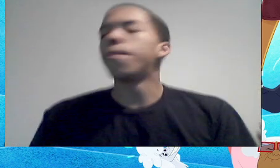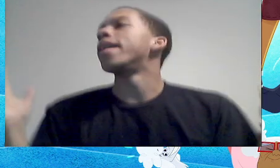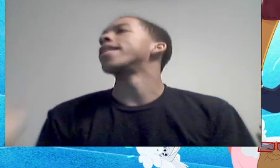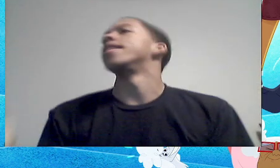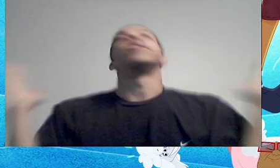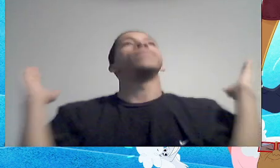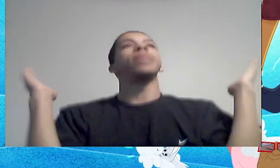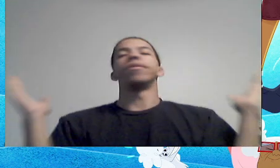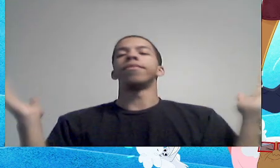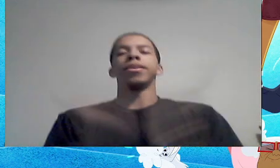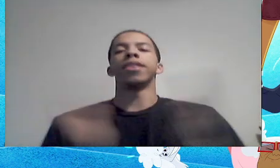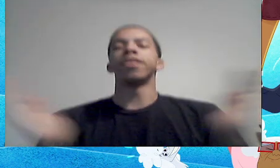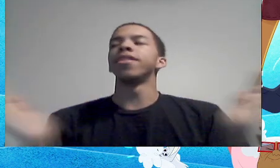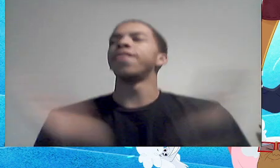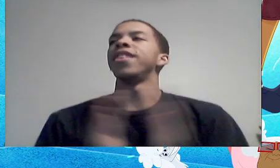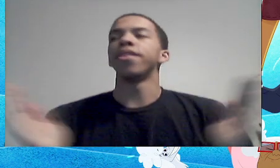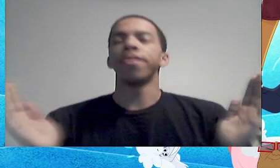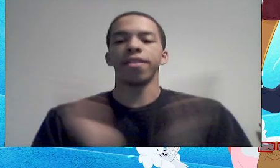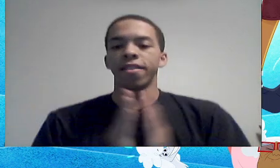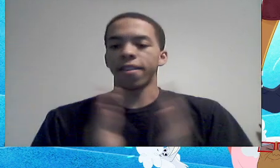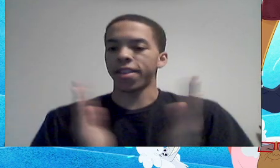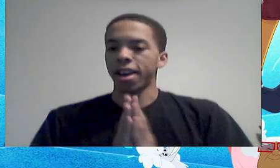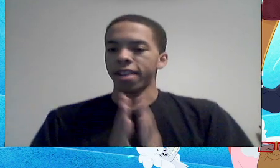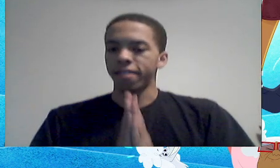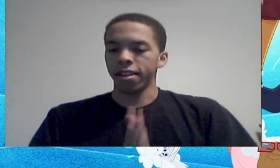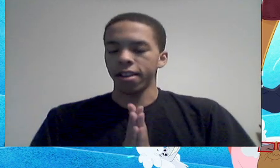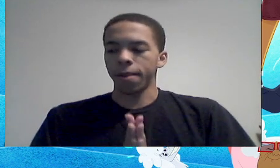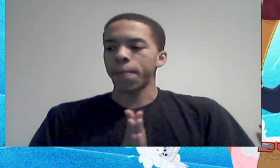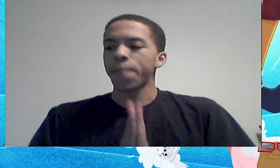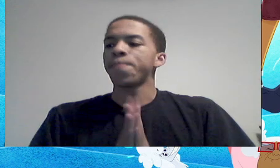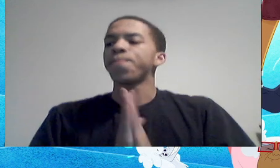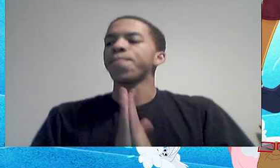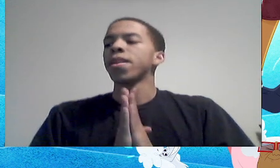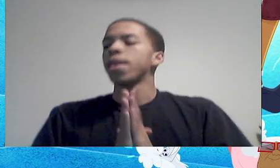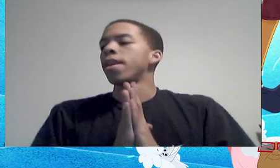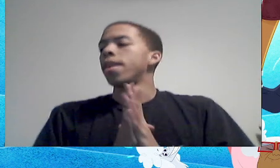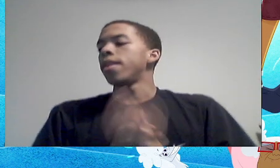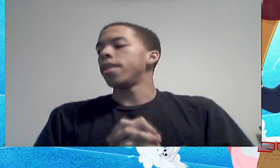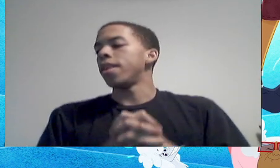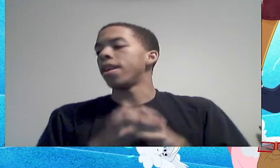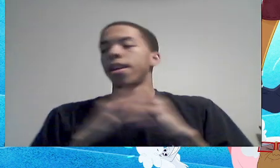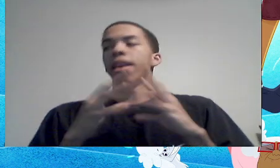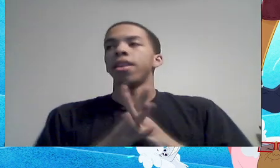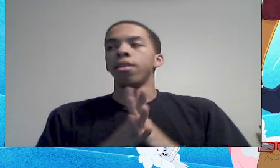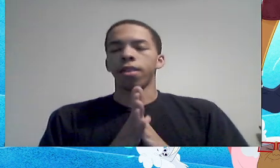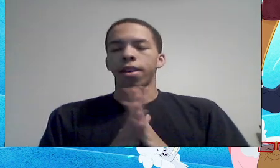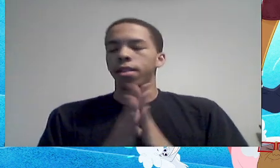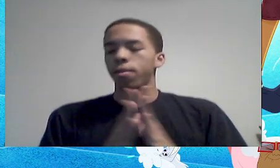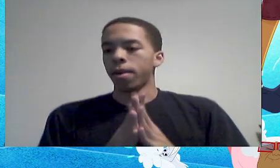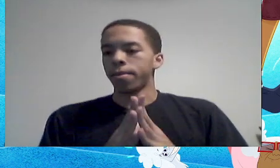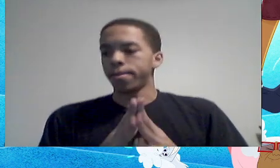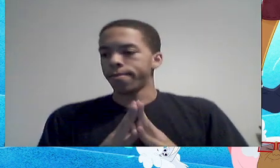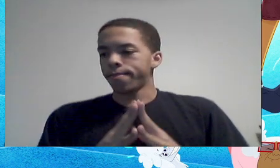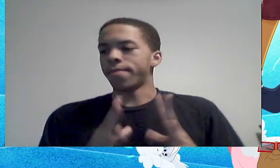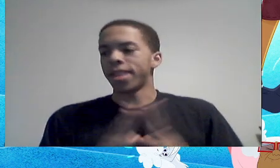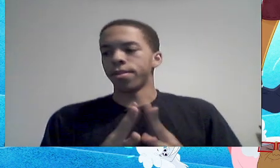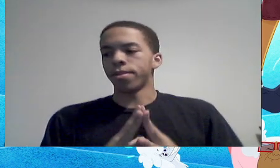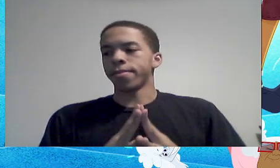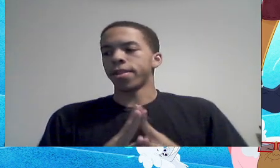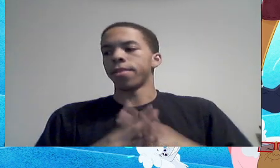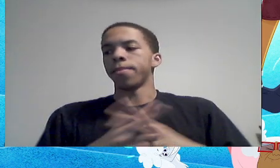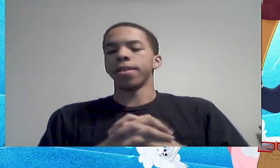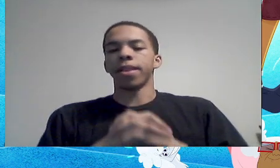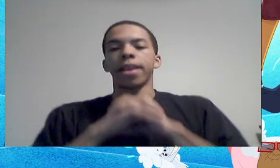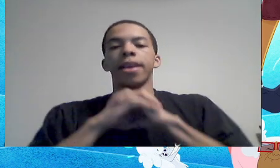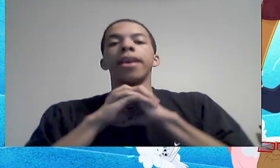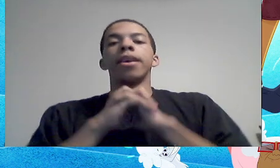Oh my gosh, because, because of the videos and stuff that I see, you, you, you probably might know